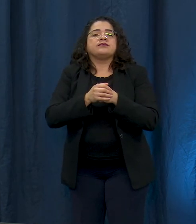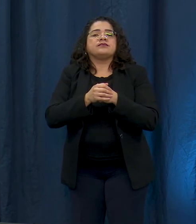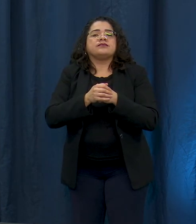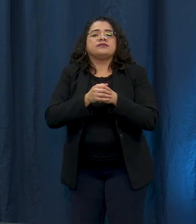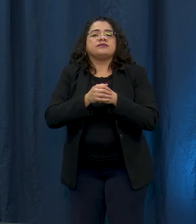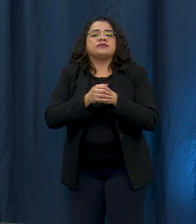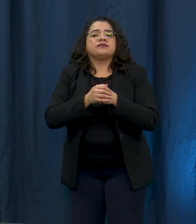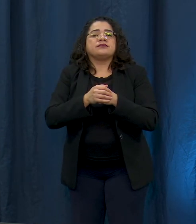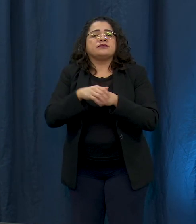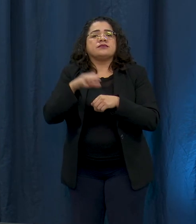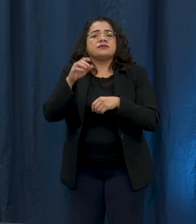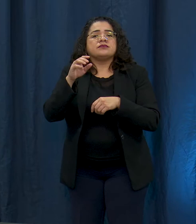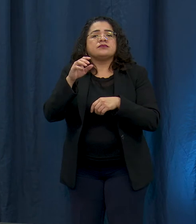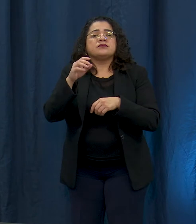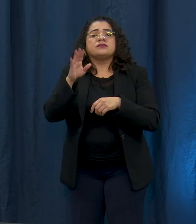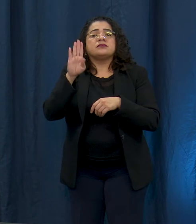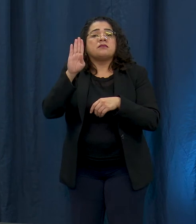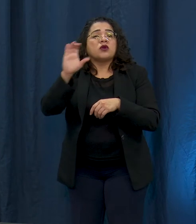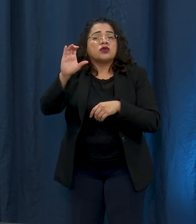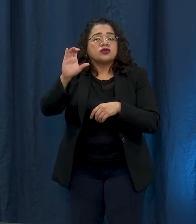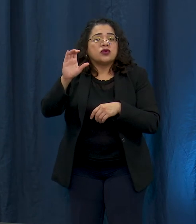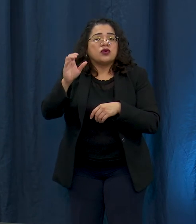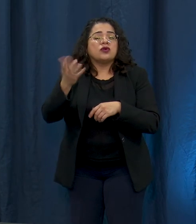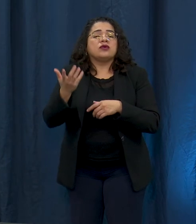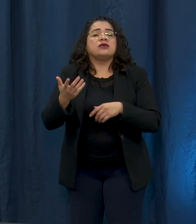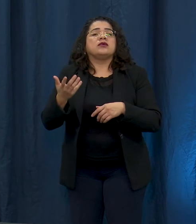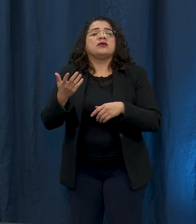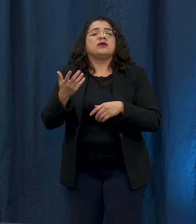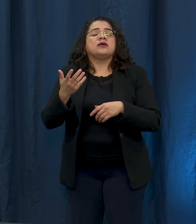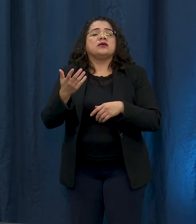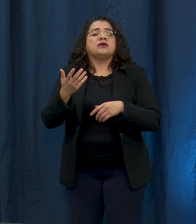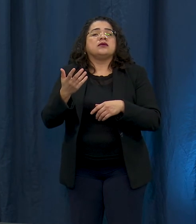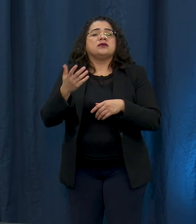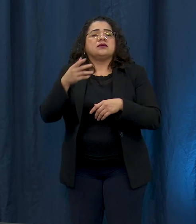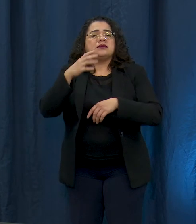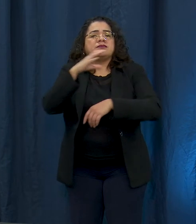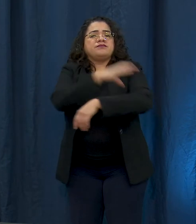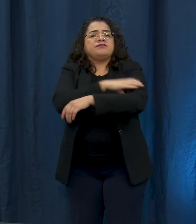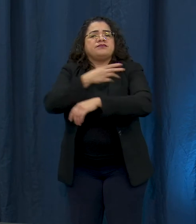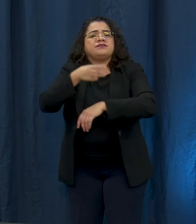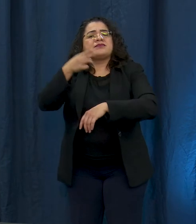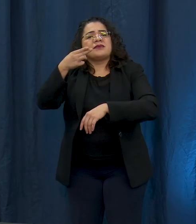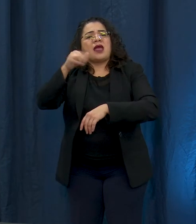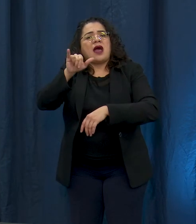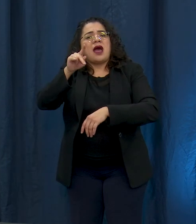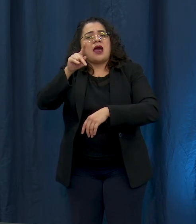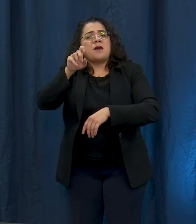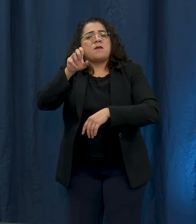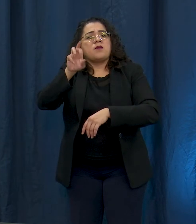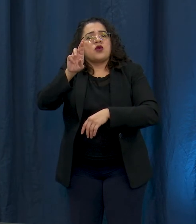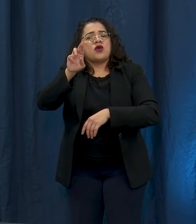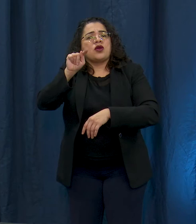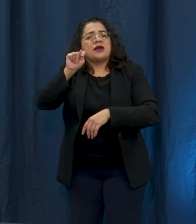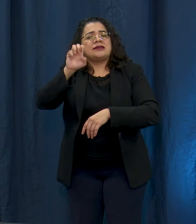for oral contraception, medications, for hypertension, for